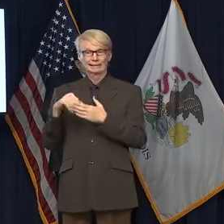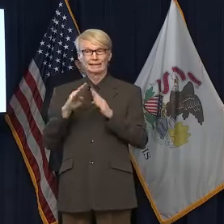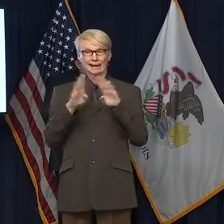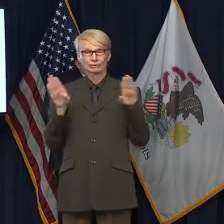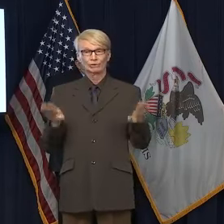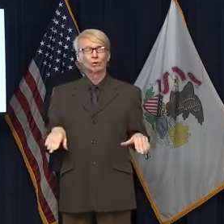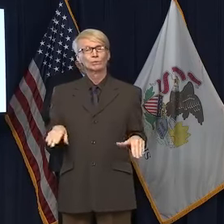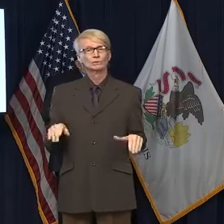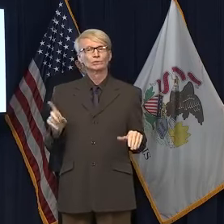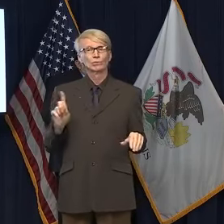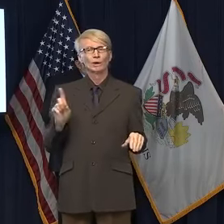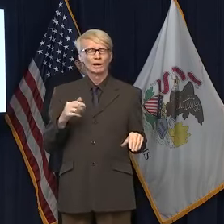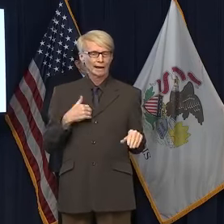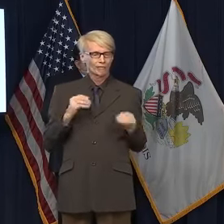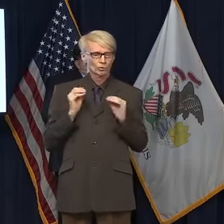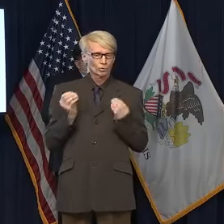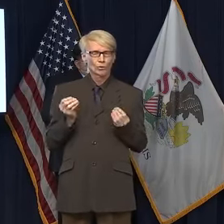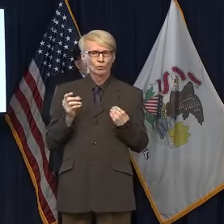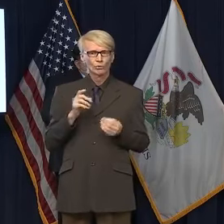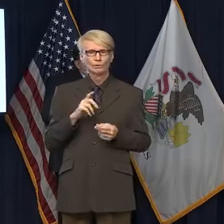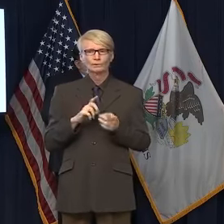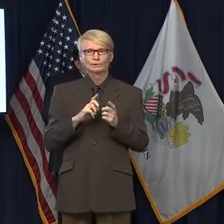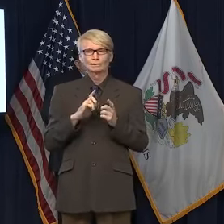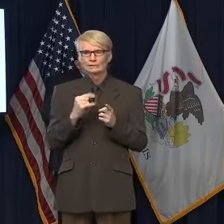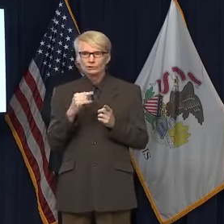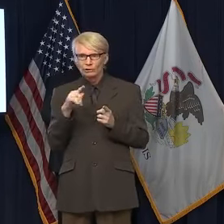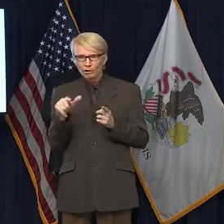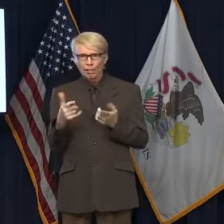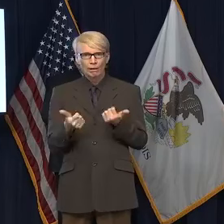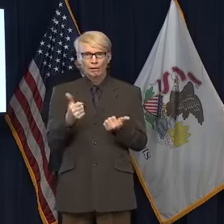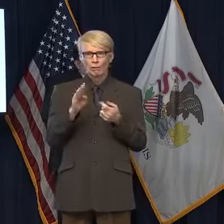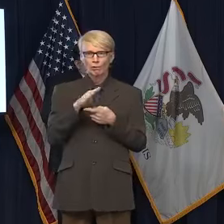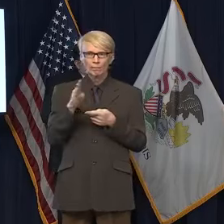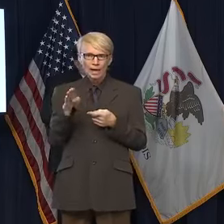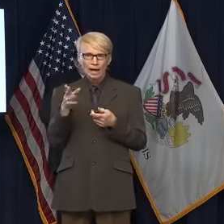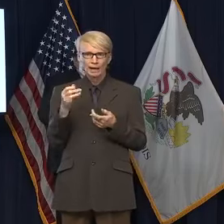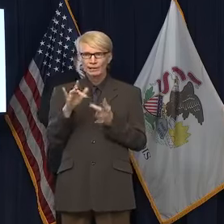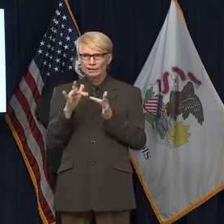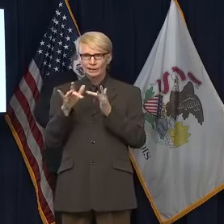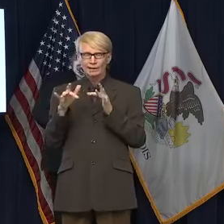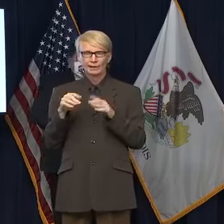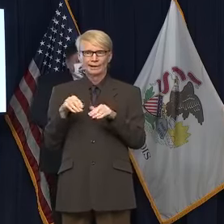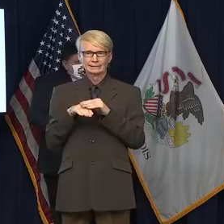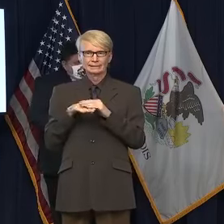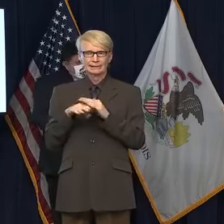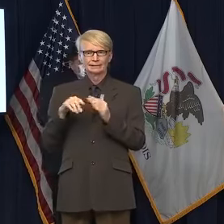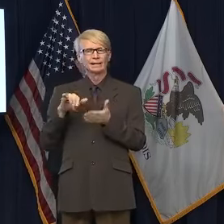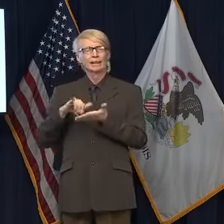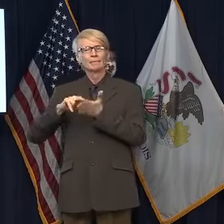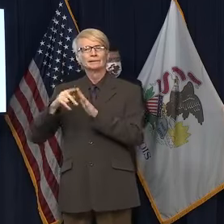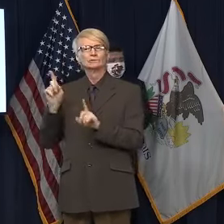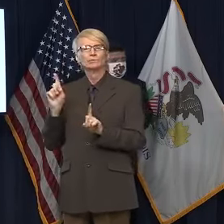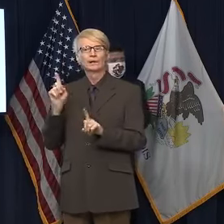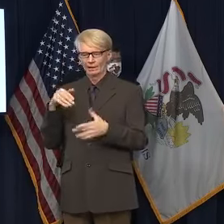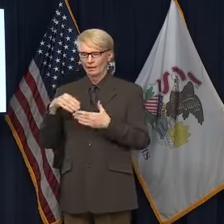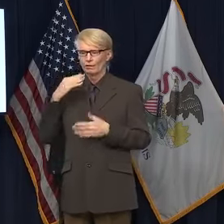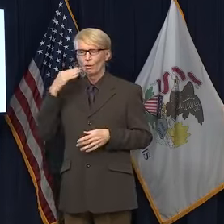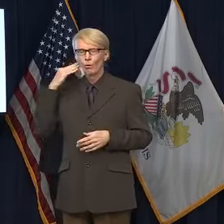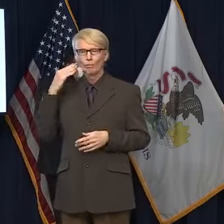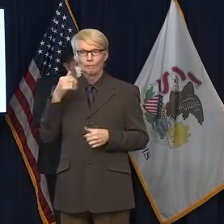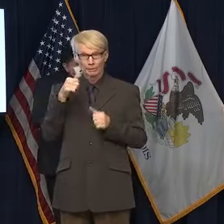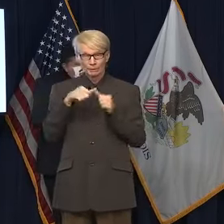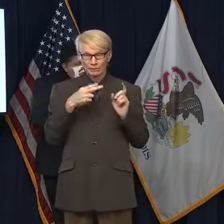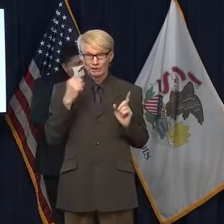digital and broadband access, and that's access to a device's home. As the Governor said, about 23% of